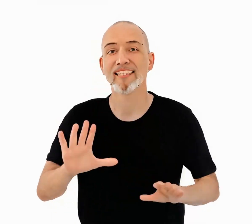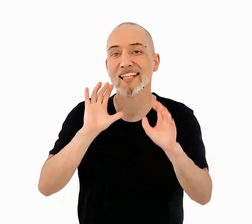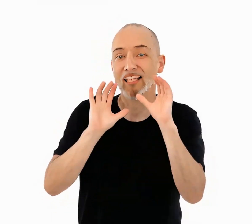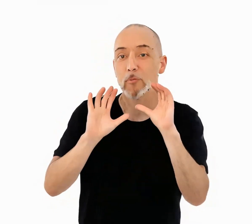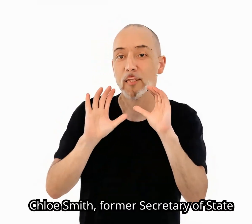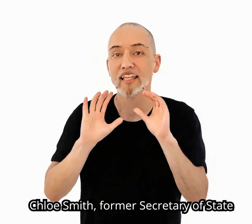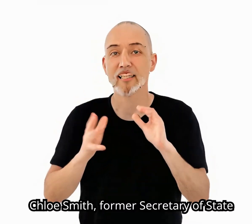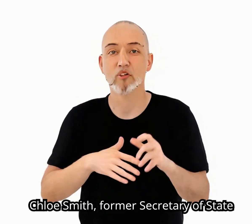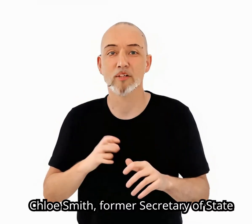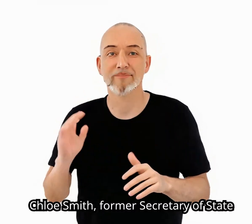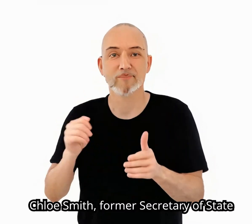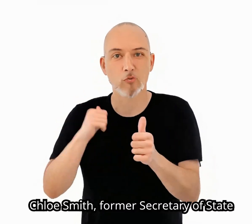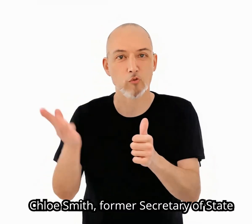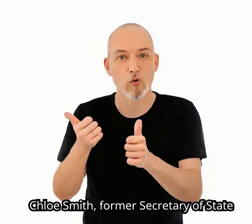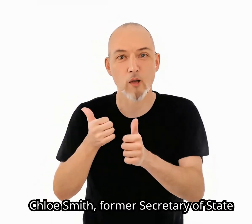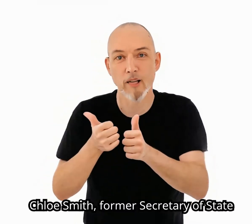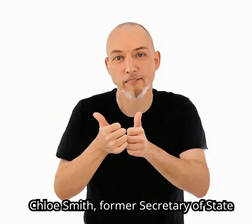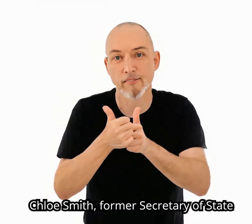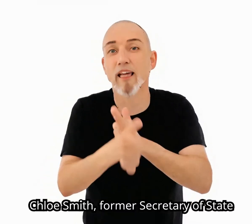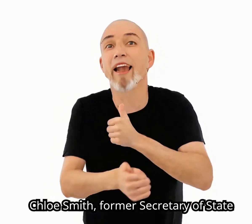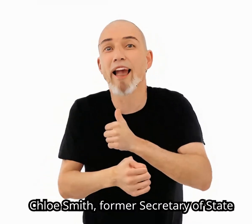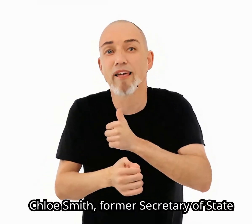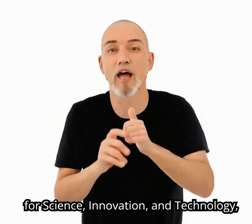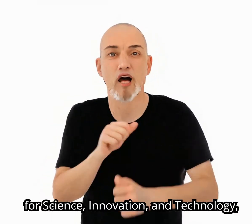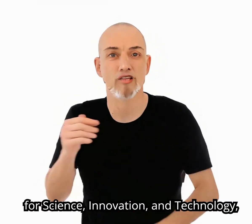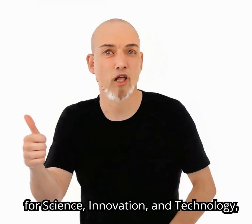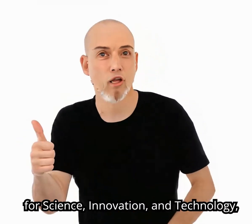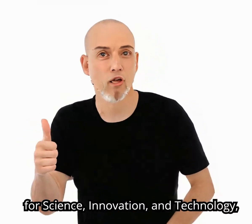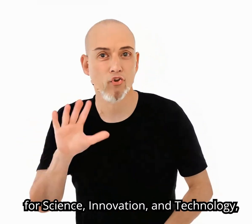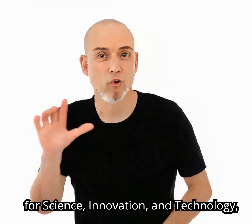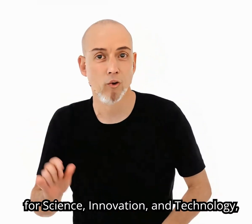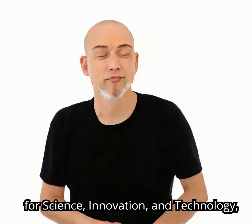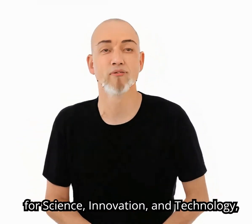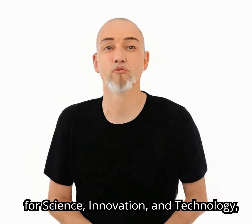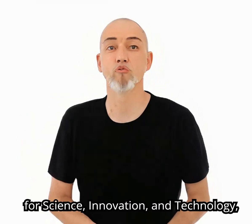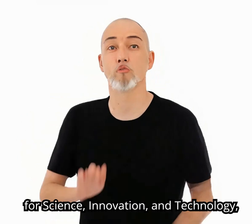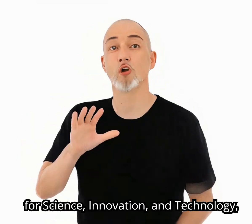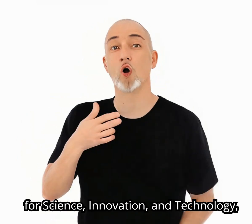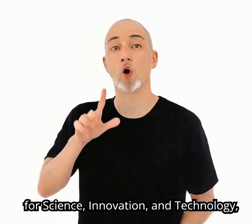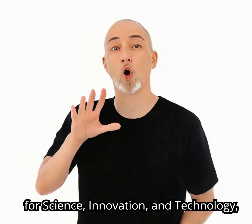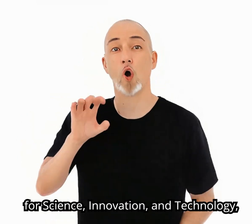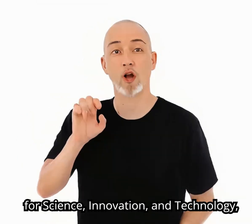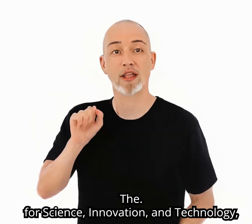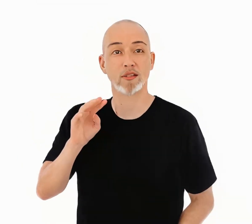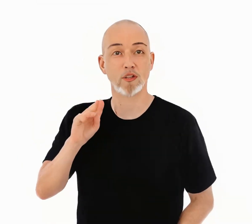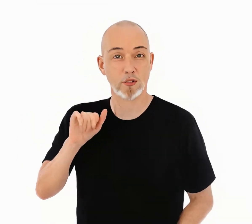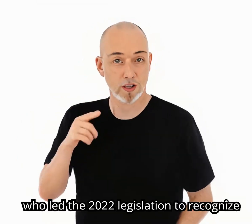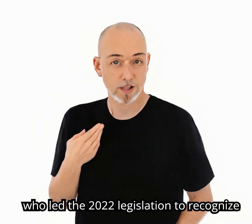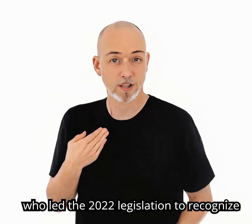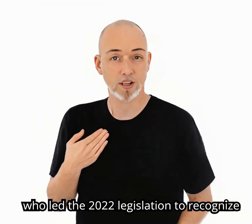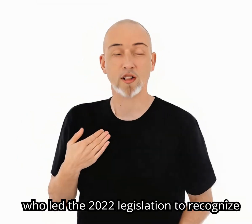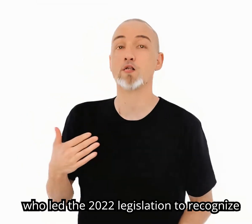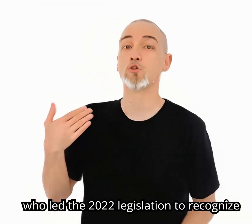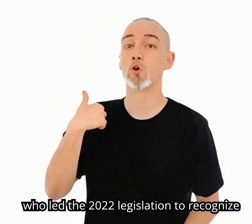Chloe Smith, former Secretary of State for Science, Innovation, and Technology, who led the 2022